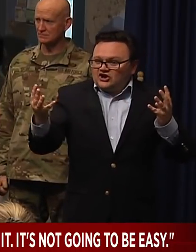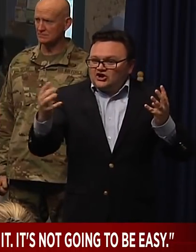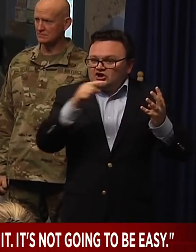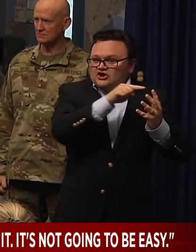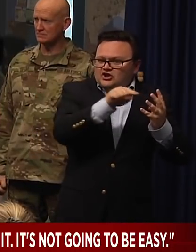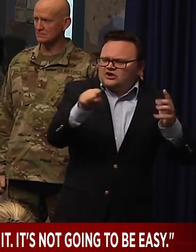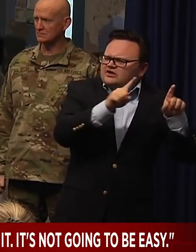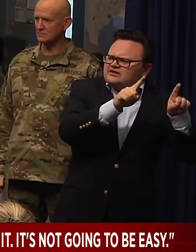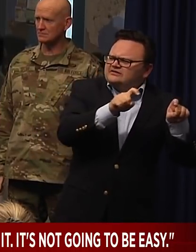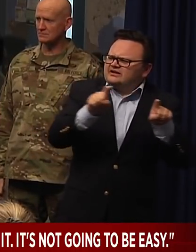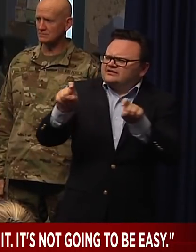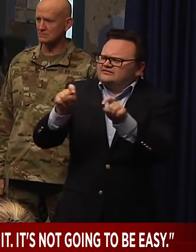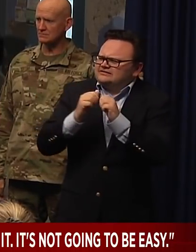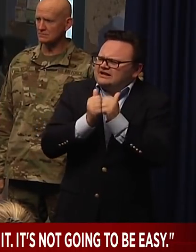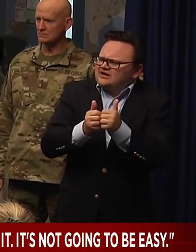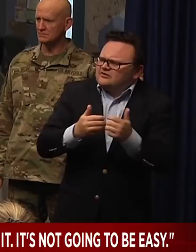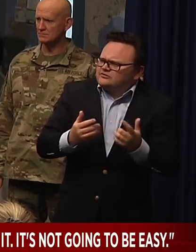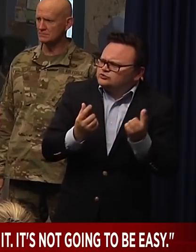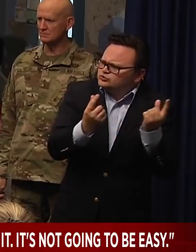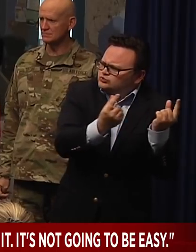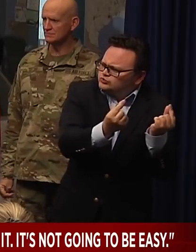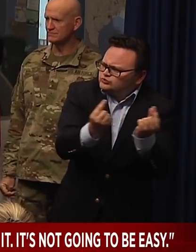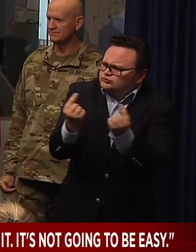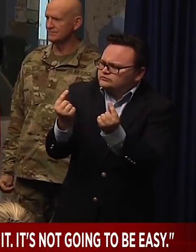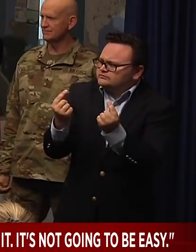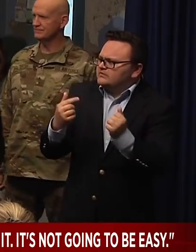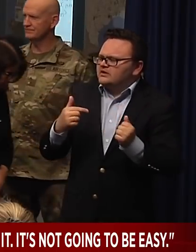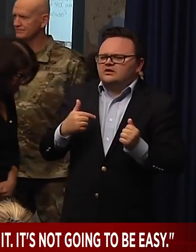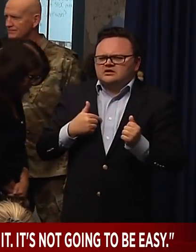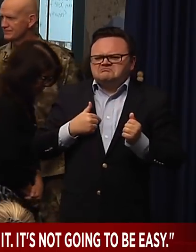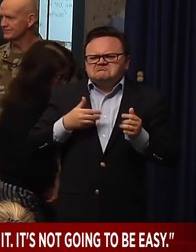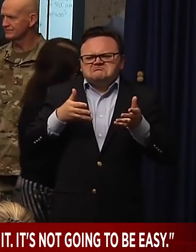Surgeon General, because this really falls under the Department of Health. Thank you.